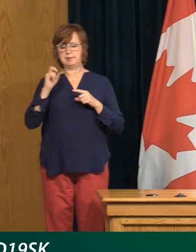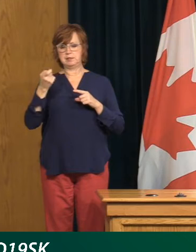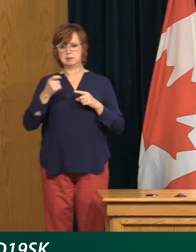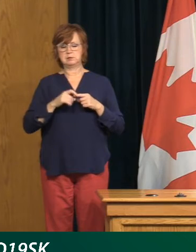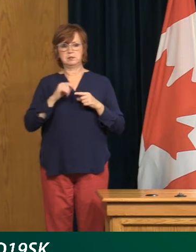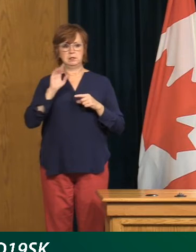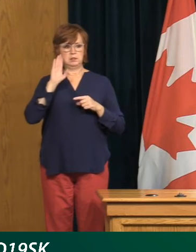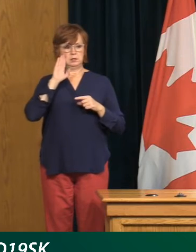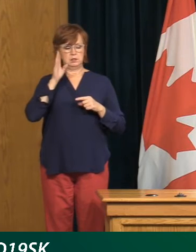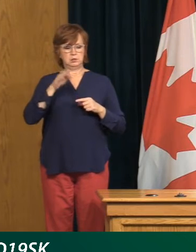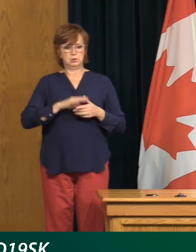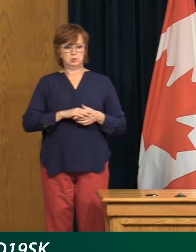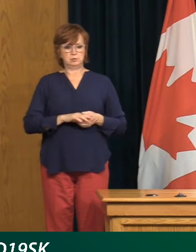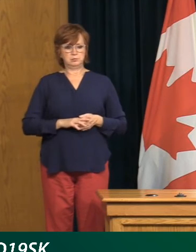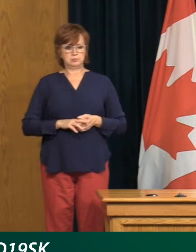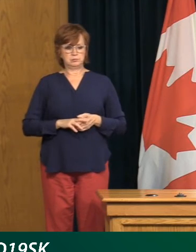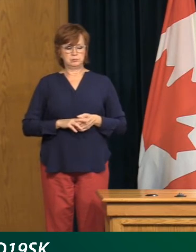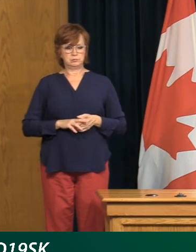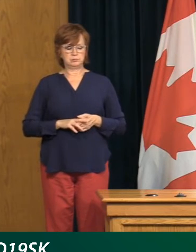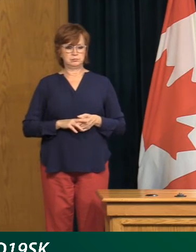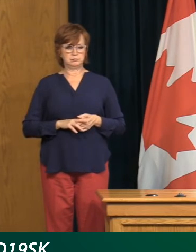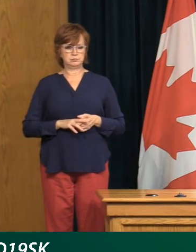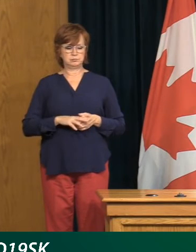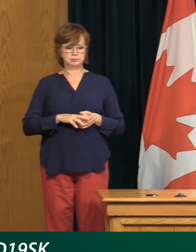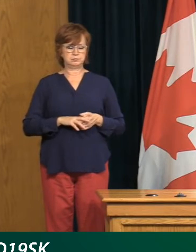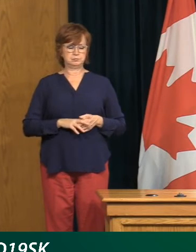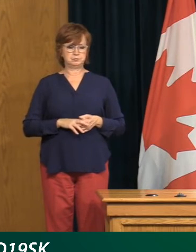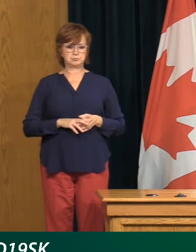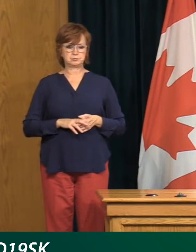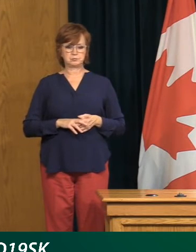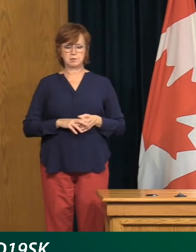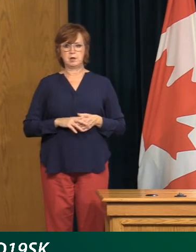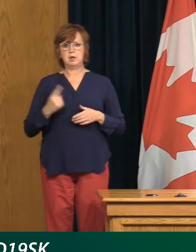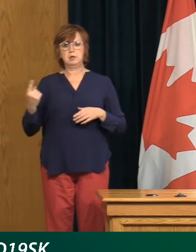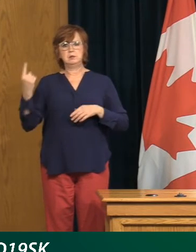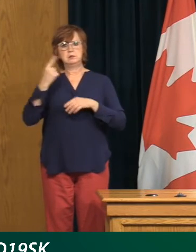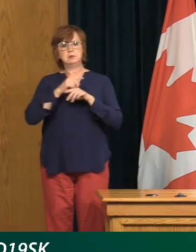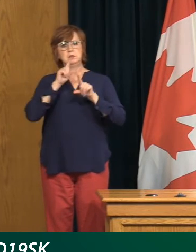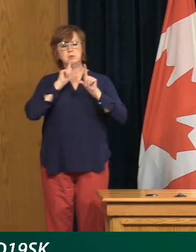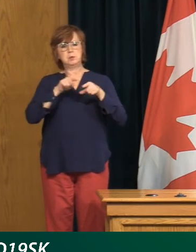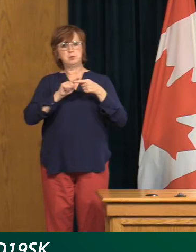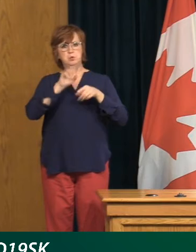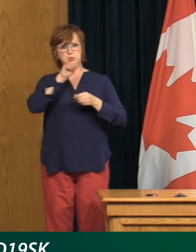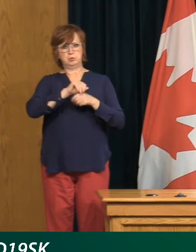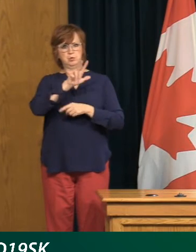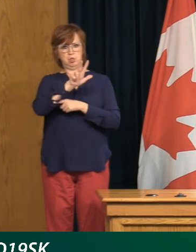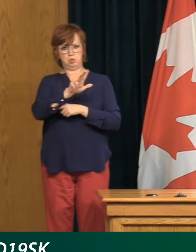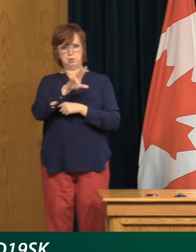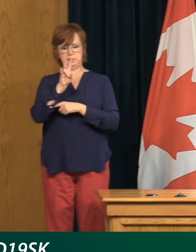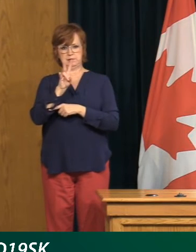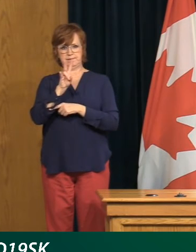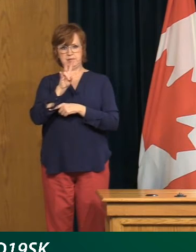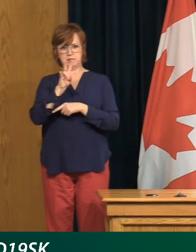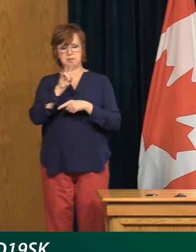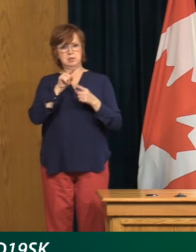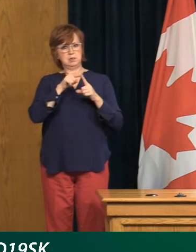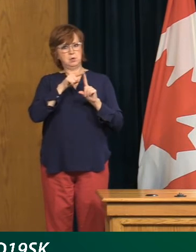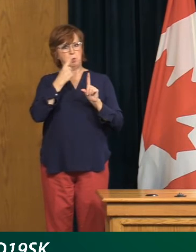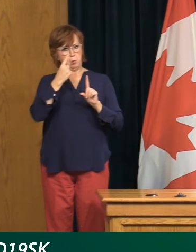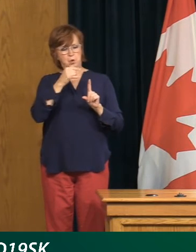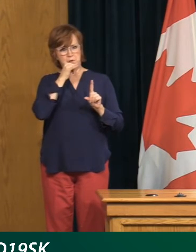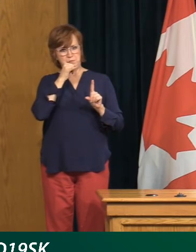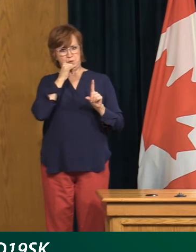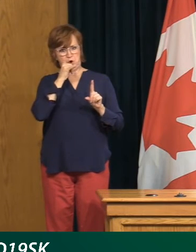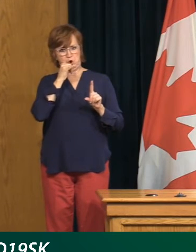Good afternoon, Dr. Shahab, and thank you as always for your time. Today it was reported that there have been 37 cases so far linked to a single